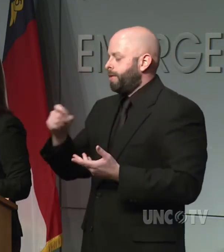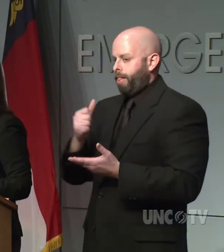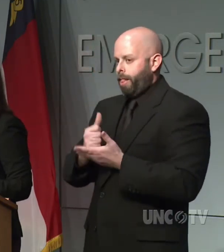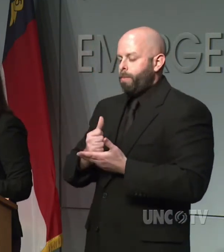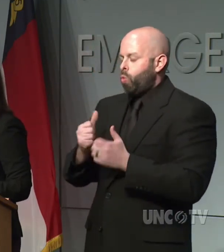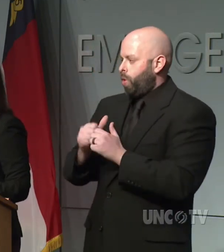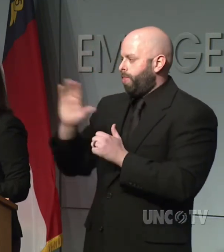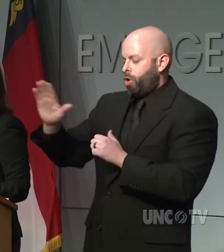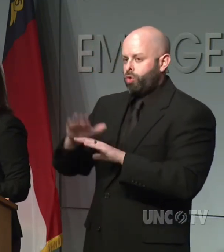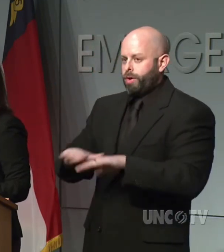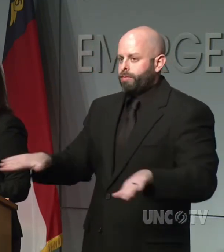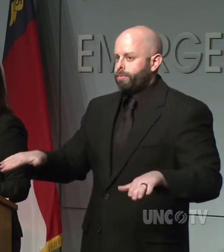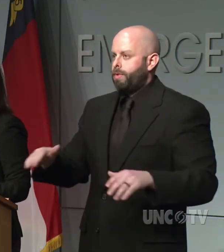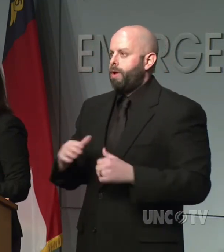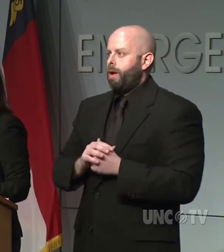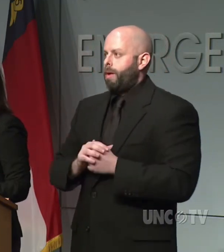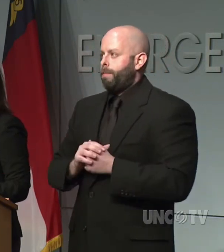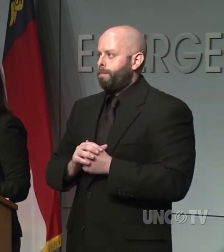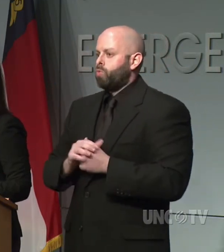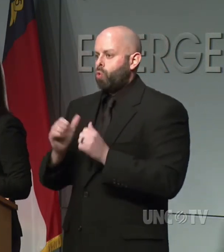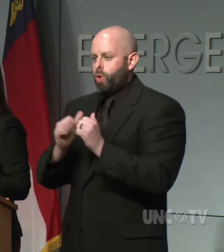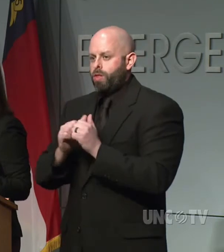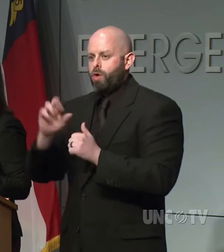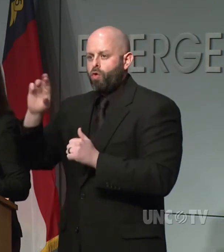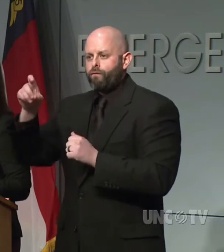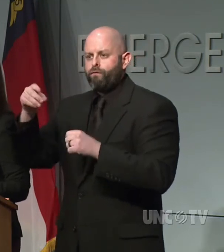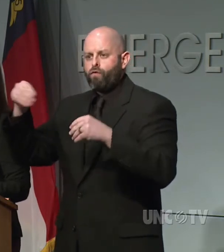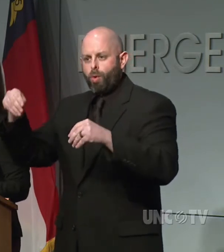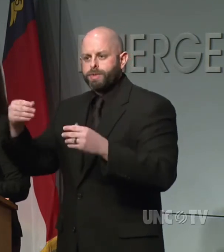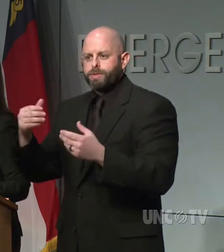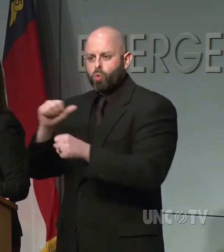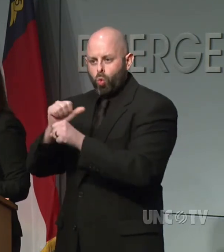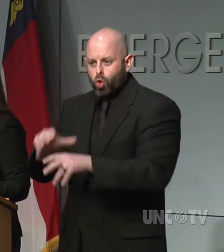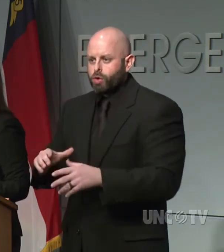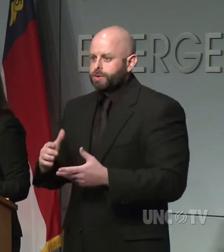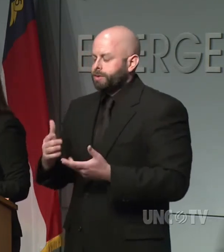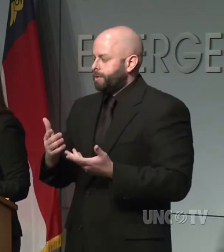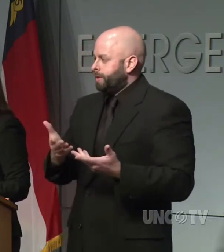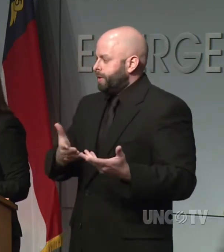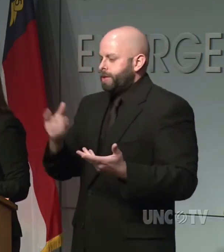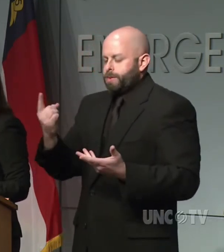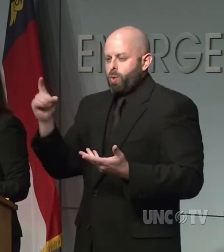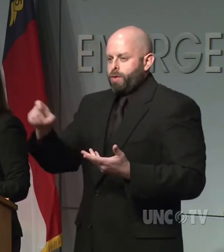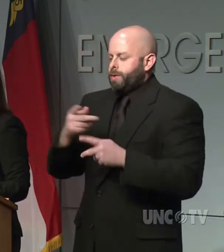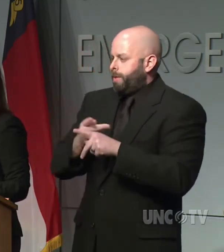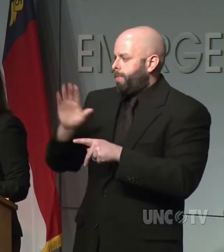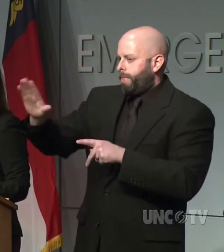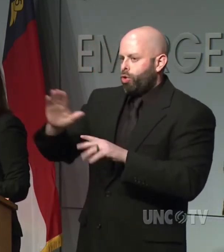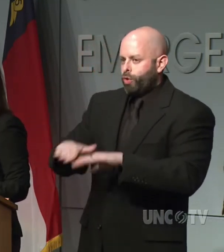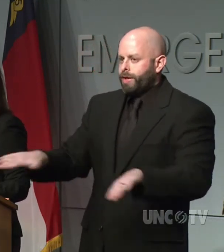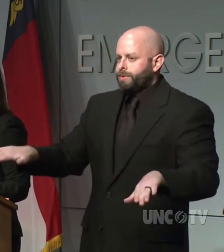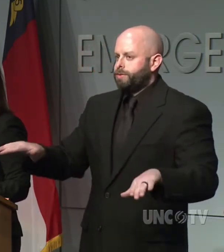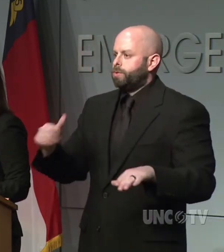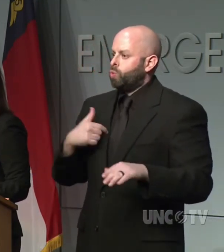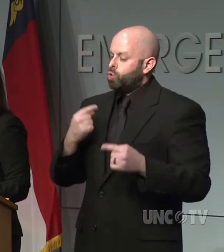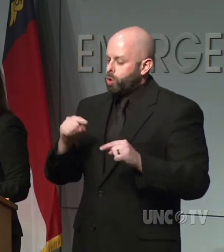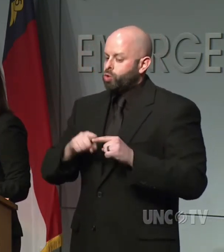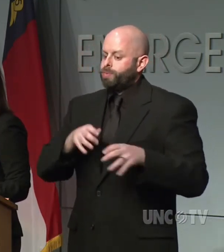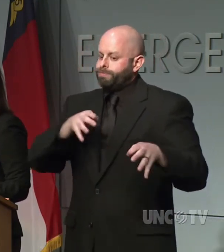here, our pharmacies and we are working hard to give them the best guidance possible that they can take